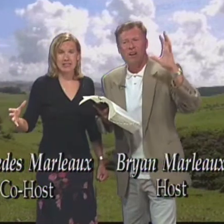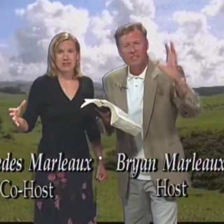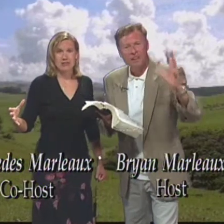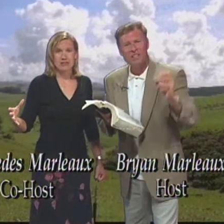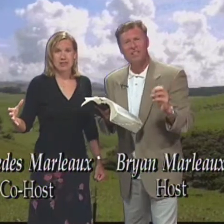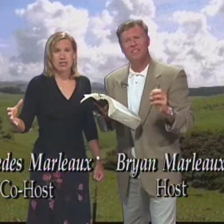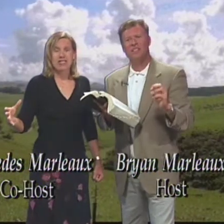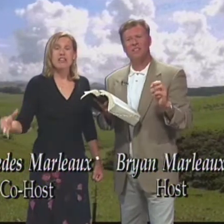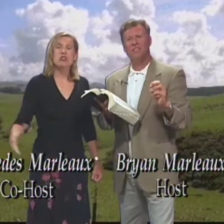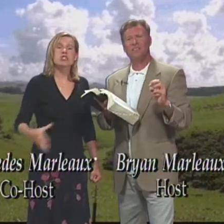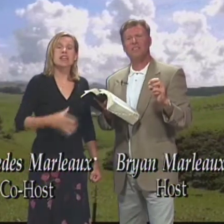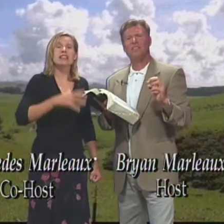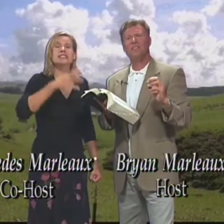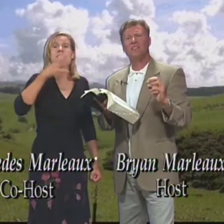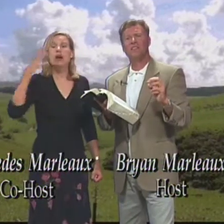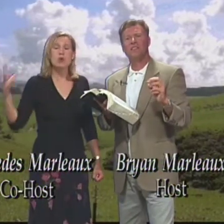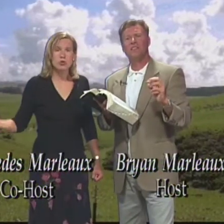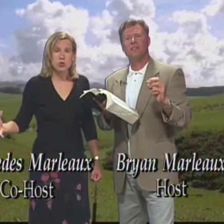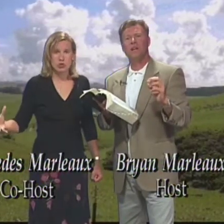Are exhausted